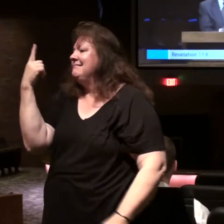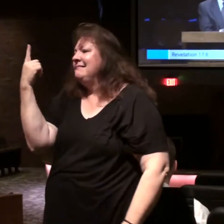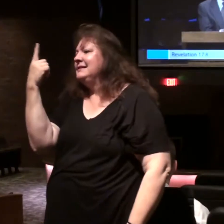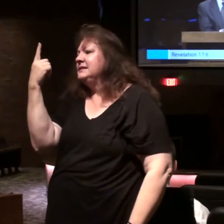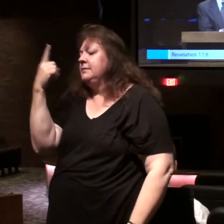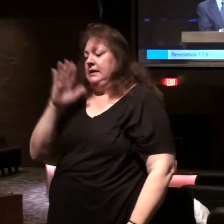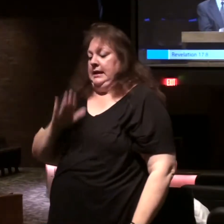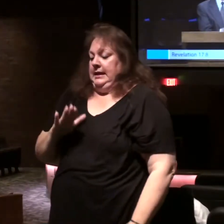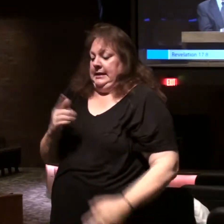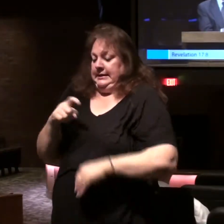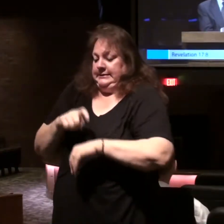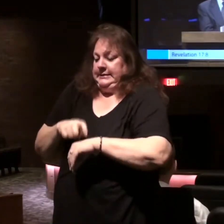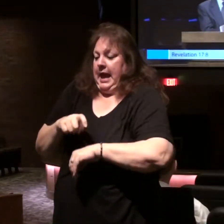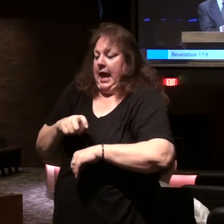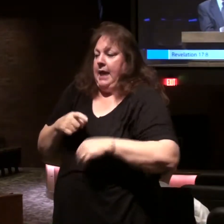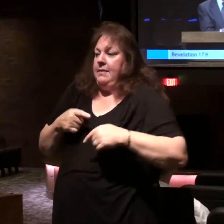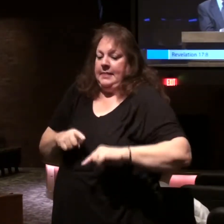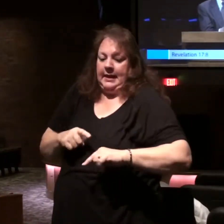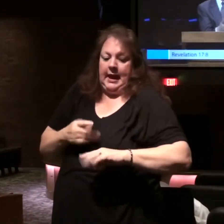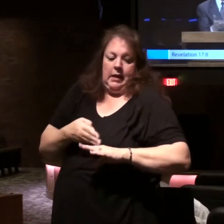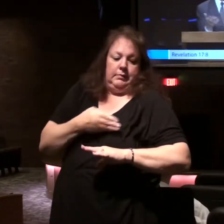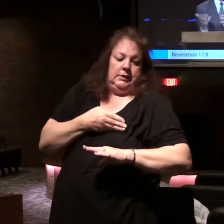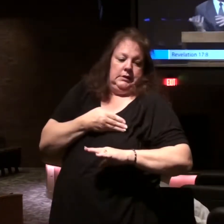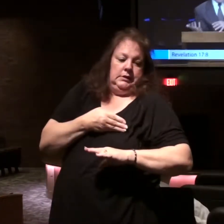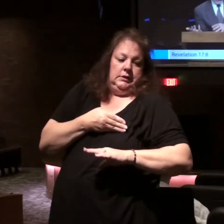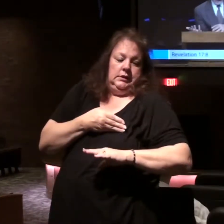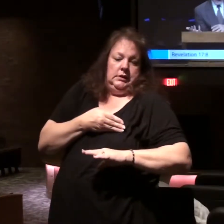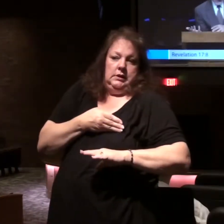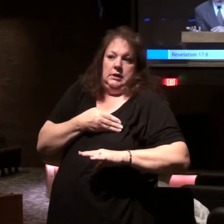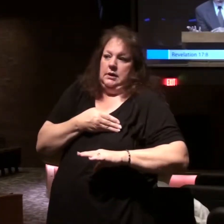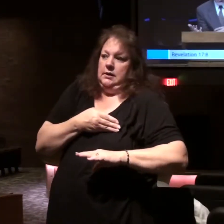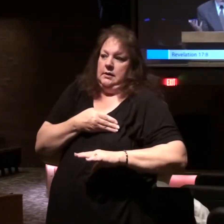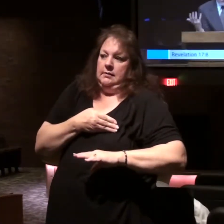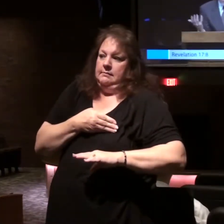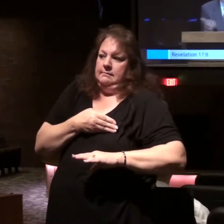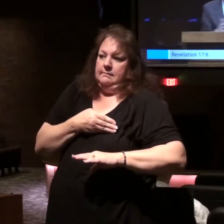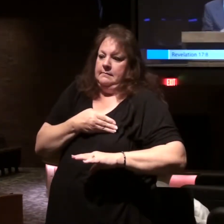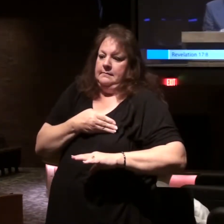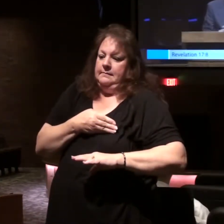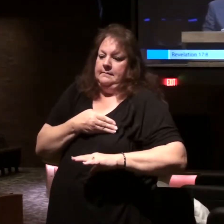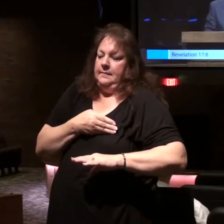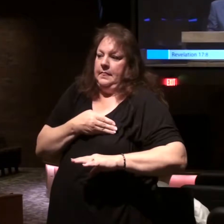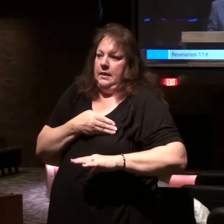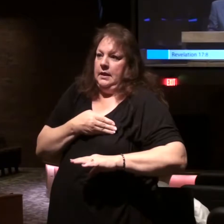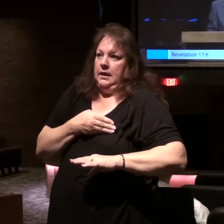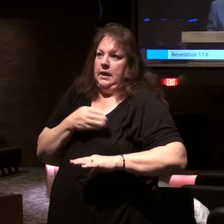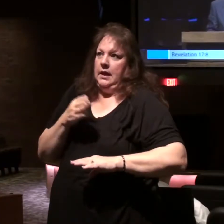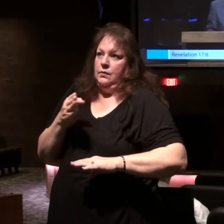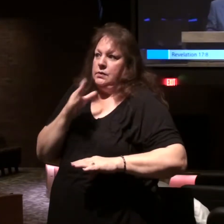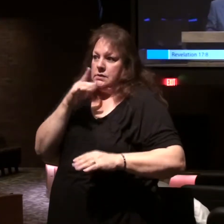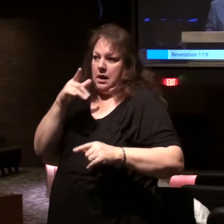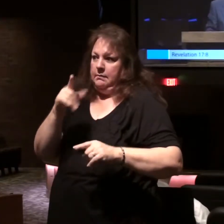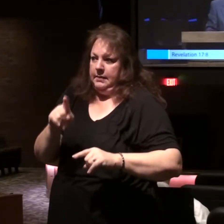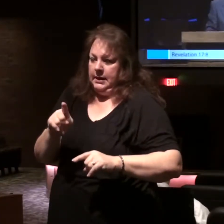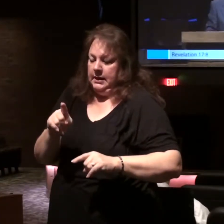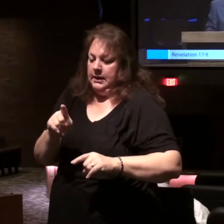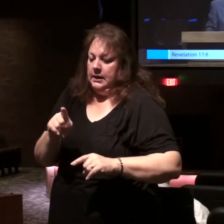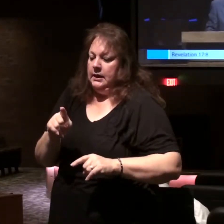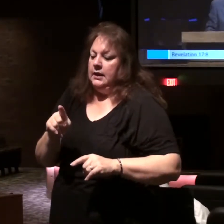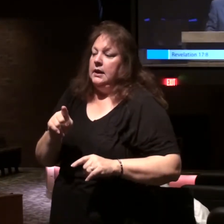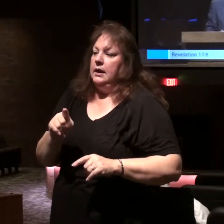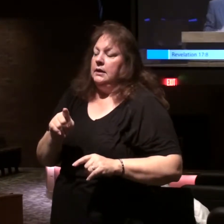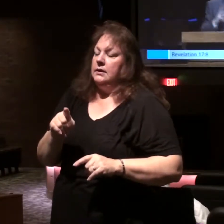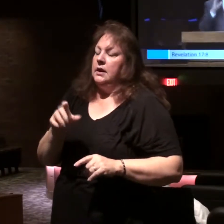in his day that was and is and will not be. We'll go to